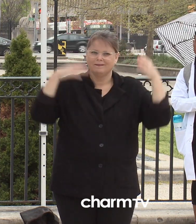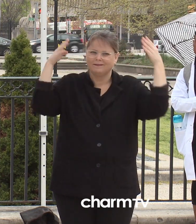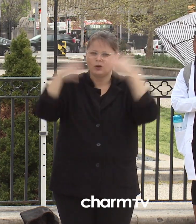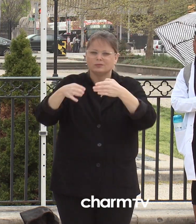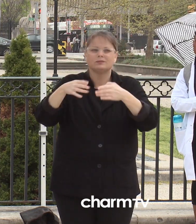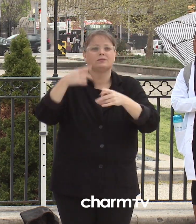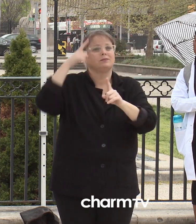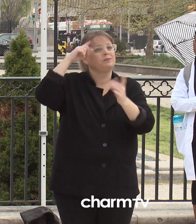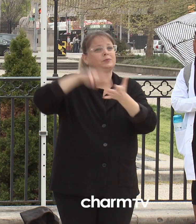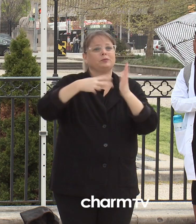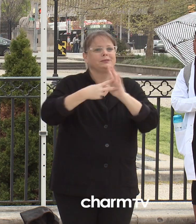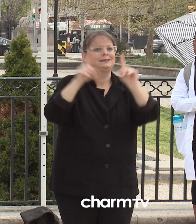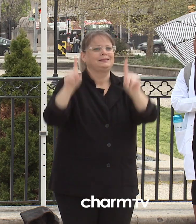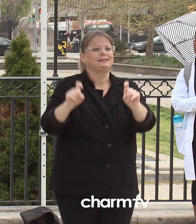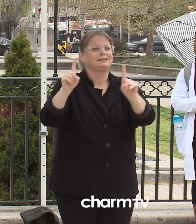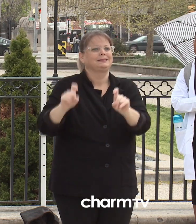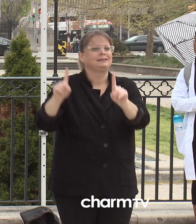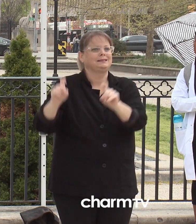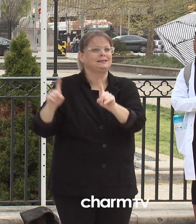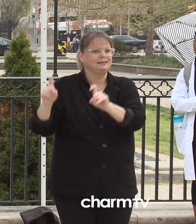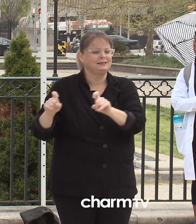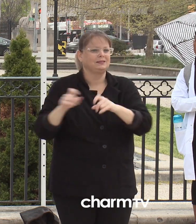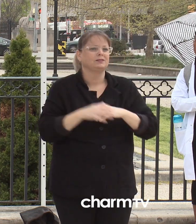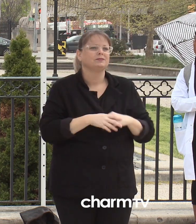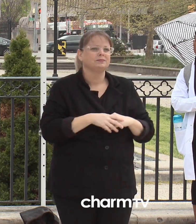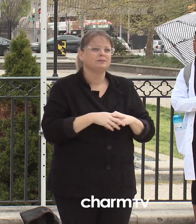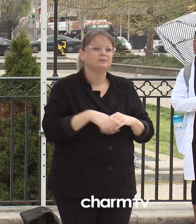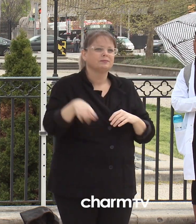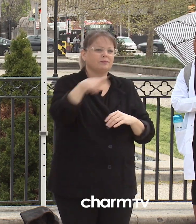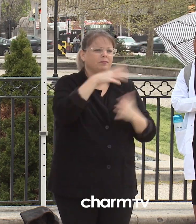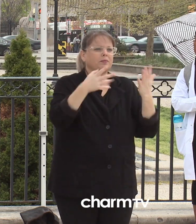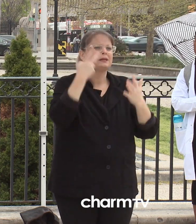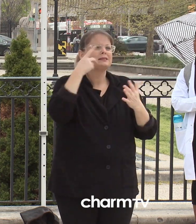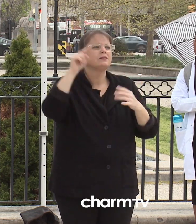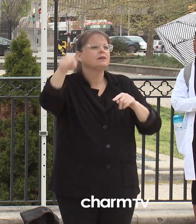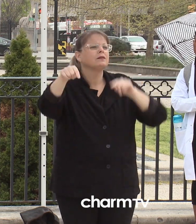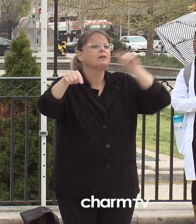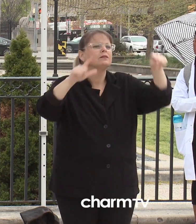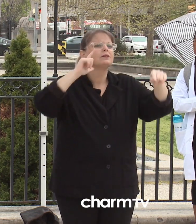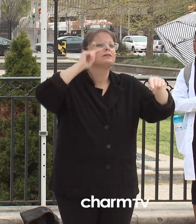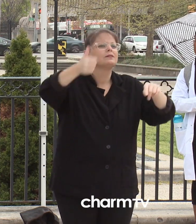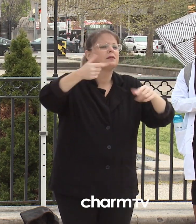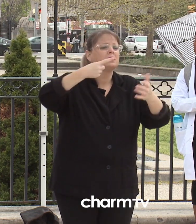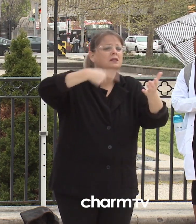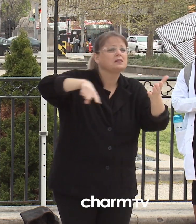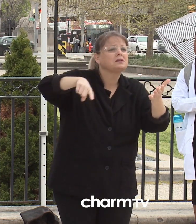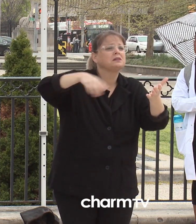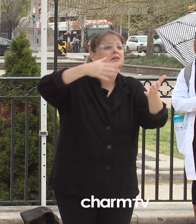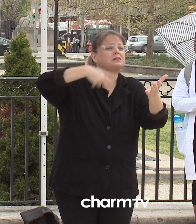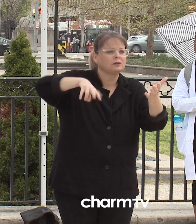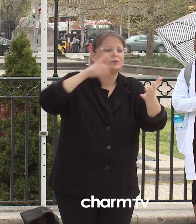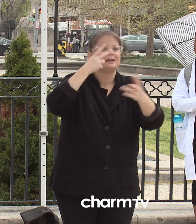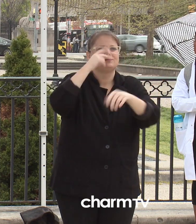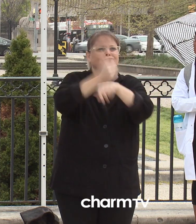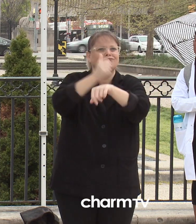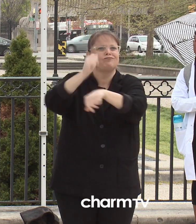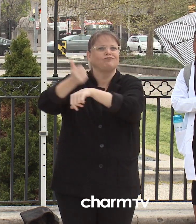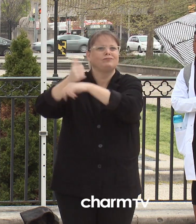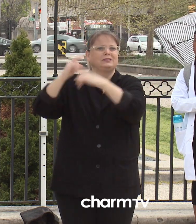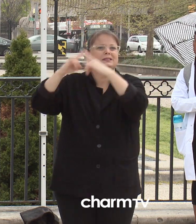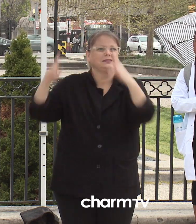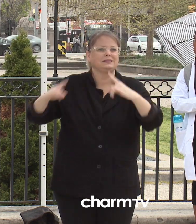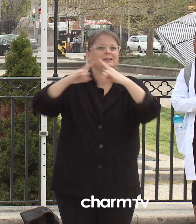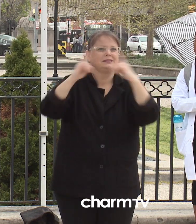access. You may see these sites pop up in the next week or so. This includes the large screening site of Pimlico